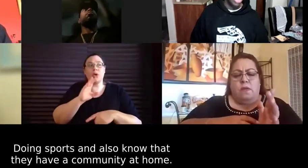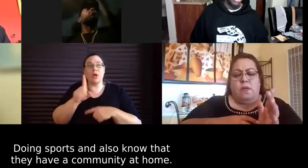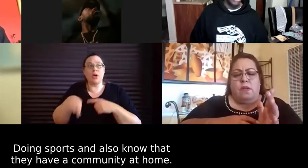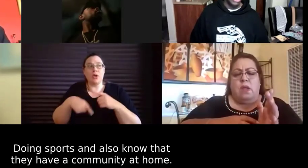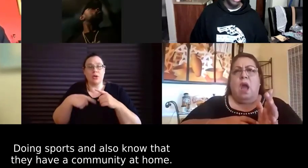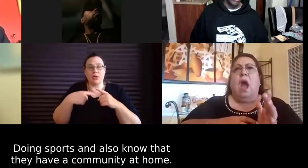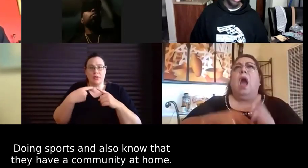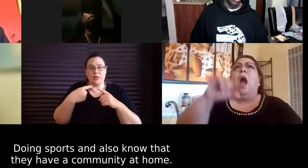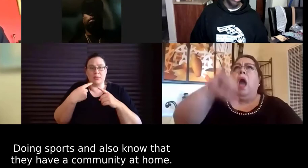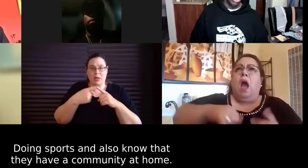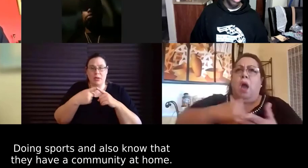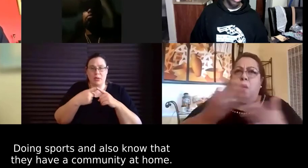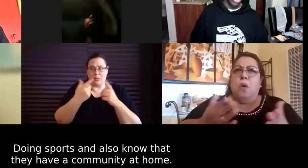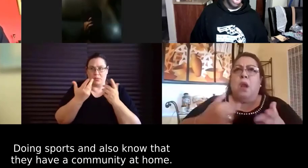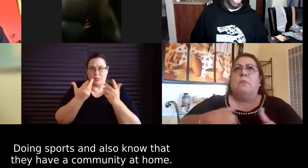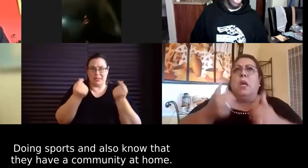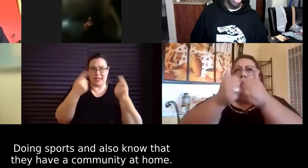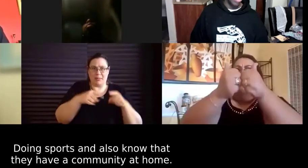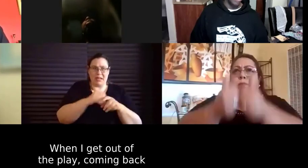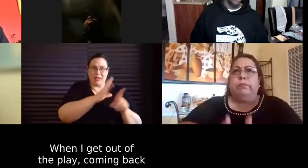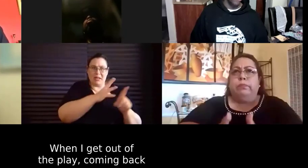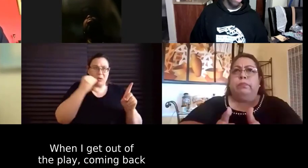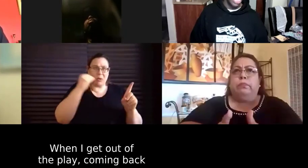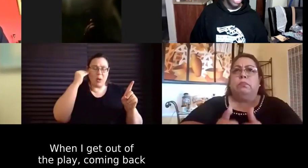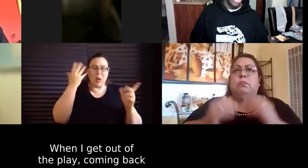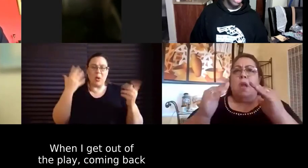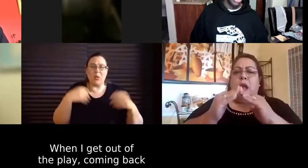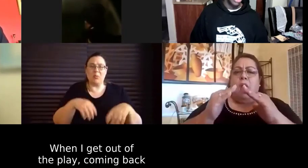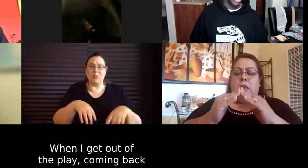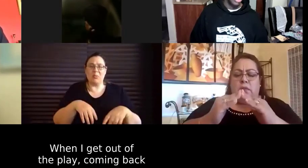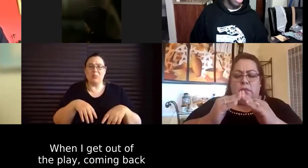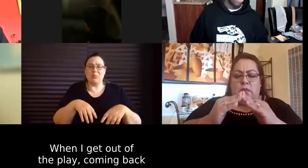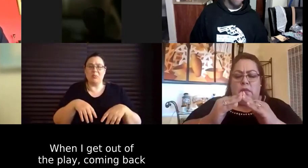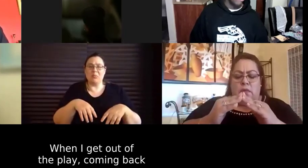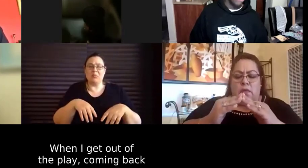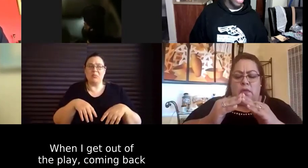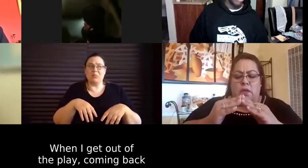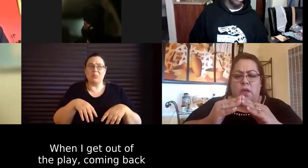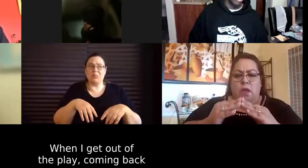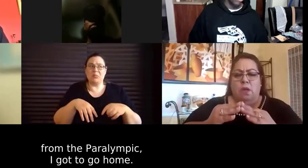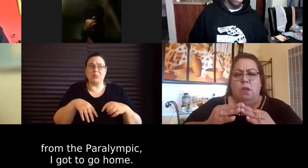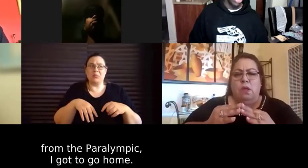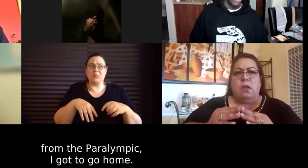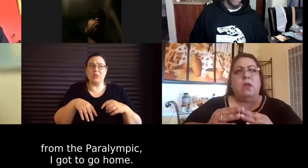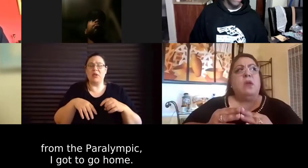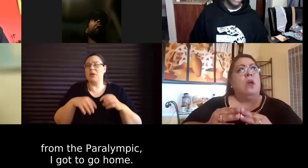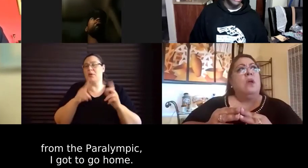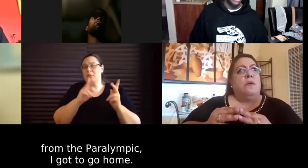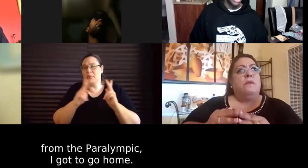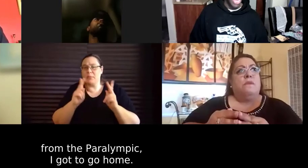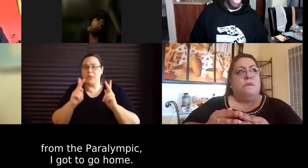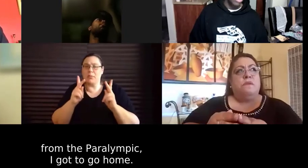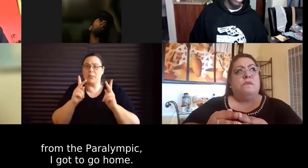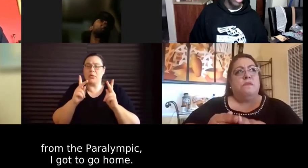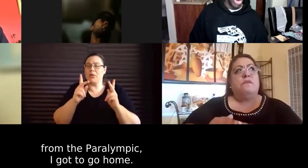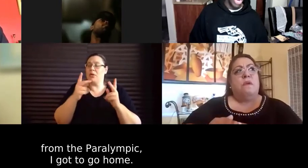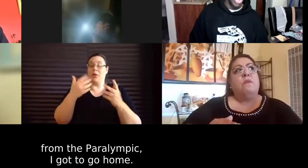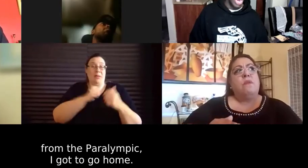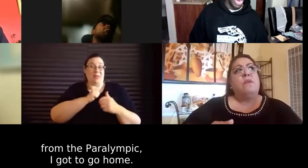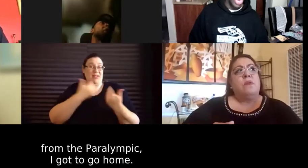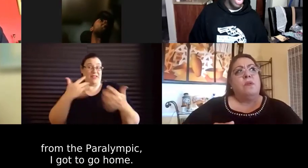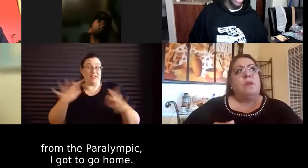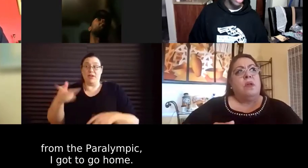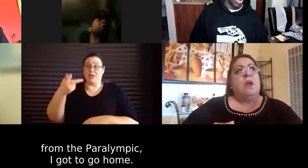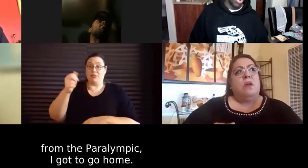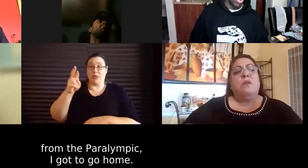When, when, when, when, when, when, when I got off the plane, coming back from the Paralympics, I knew I,